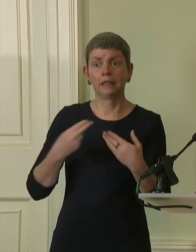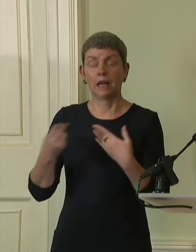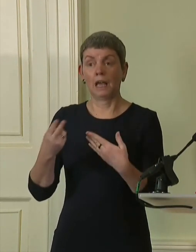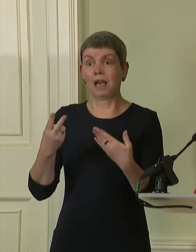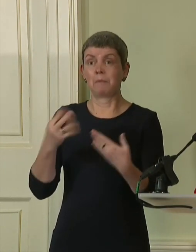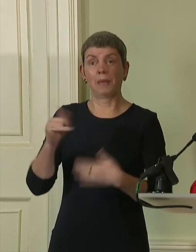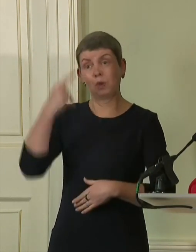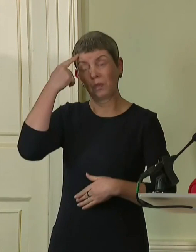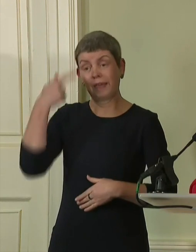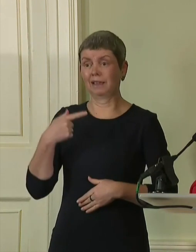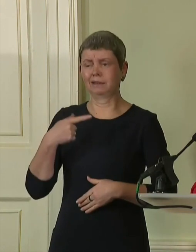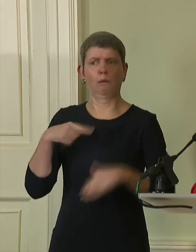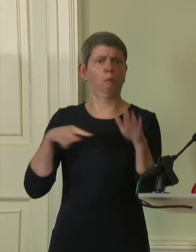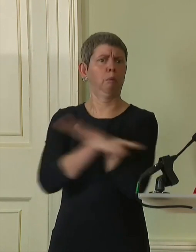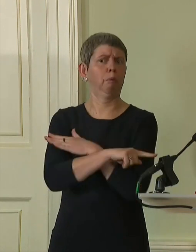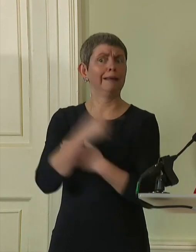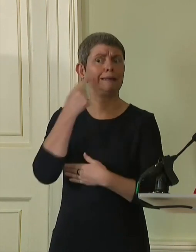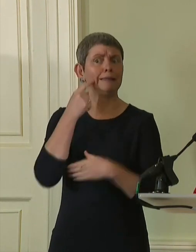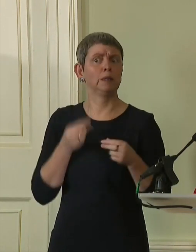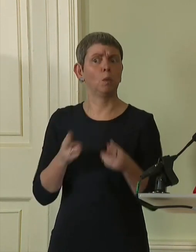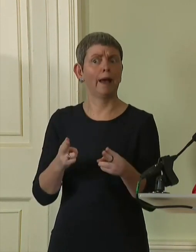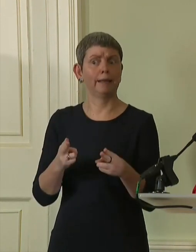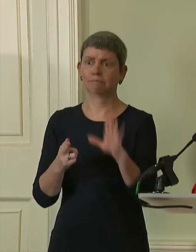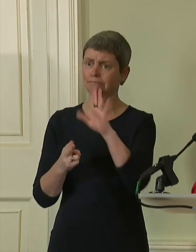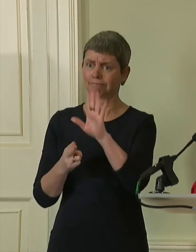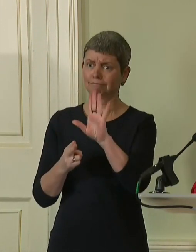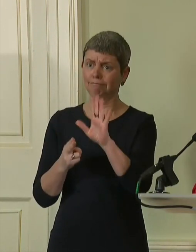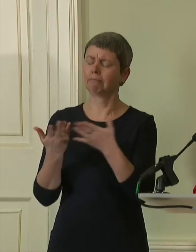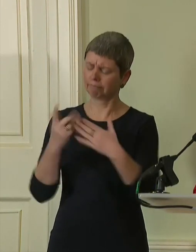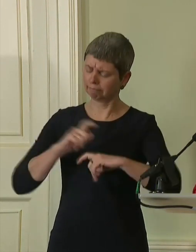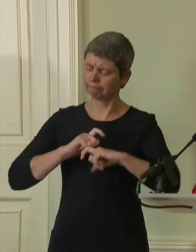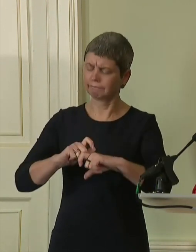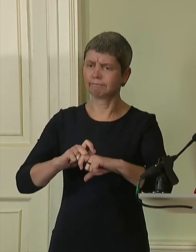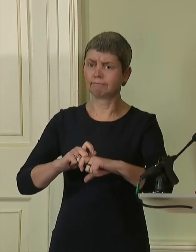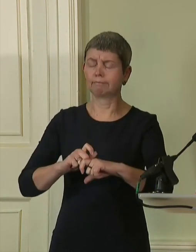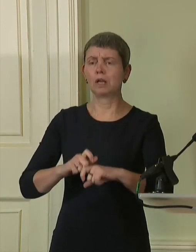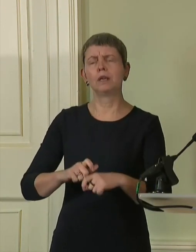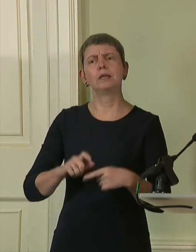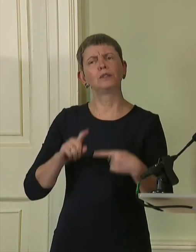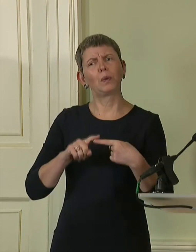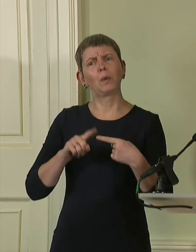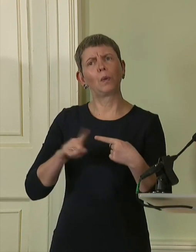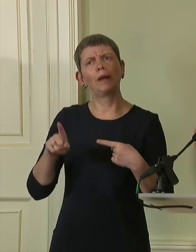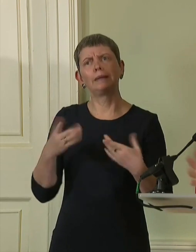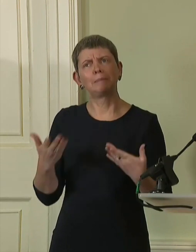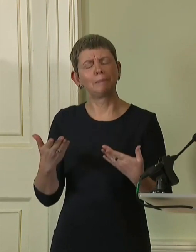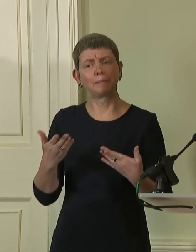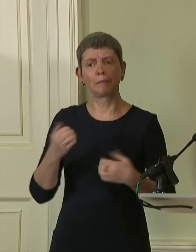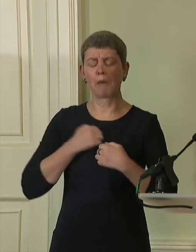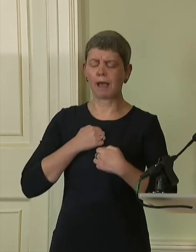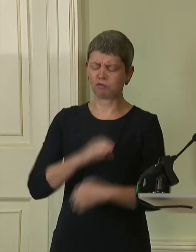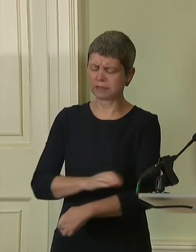would be the simpler option, I have plenty of experience to draw on. So if this was just a question of my ability or my